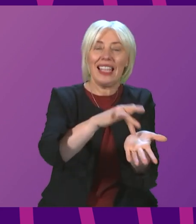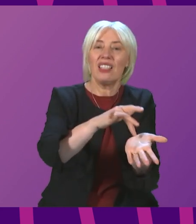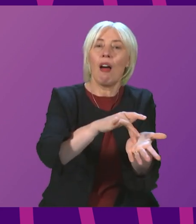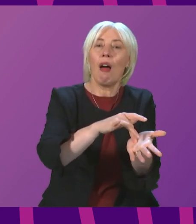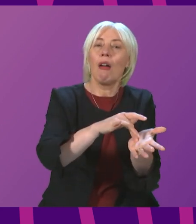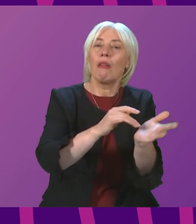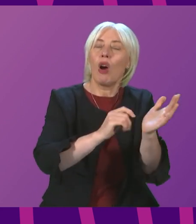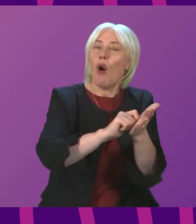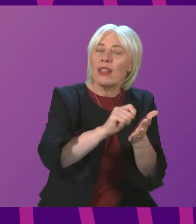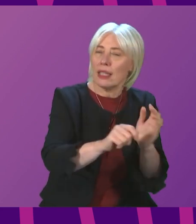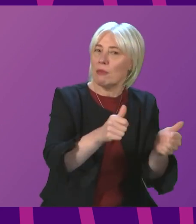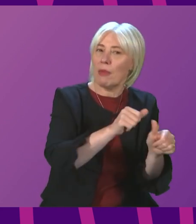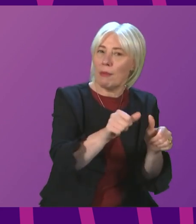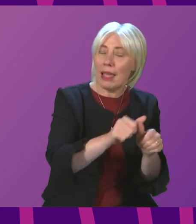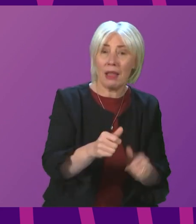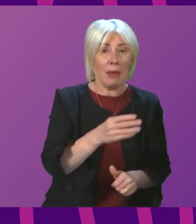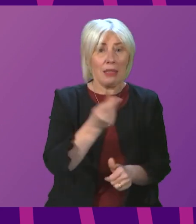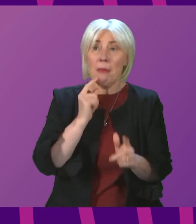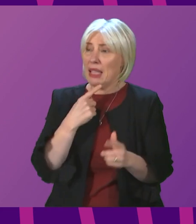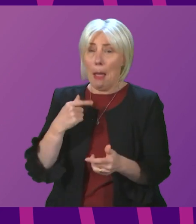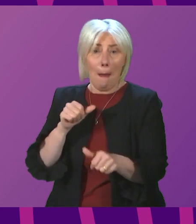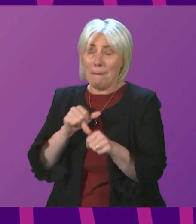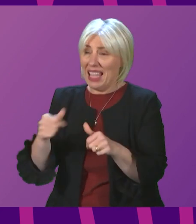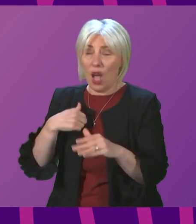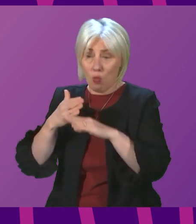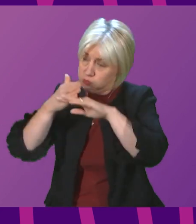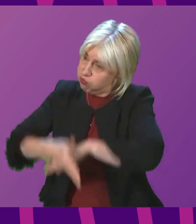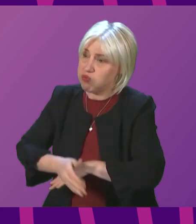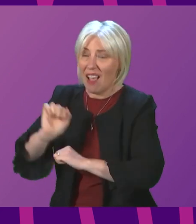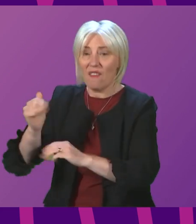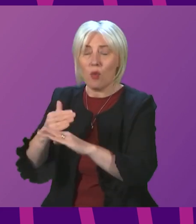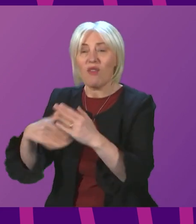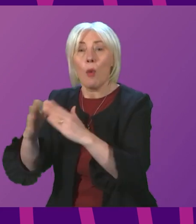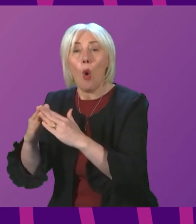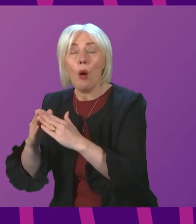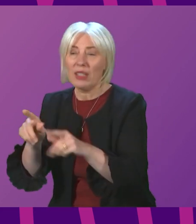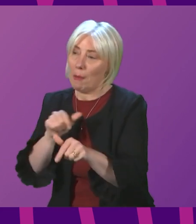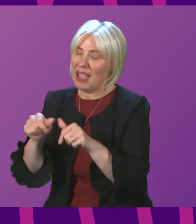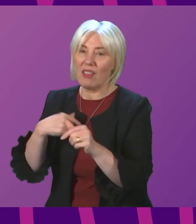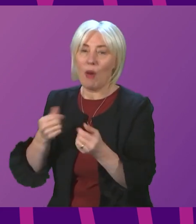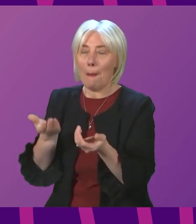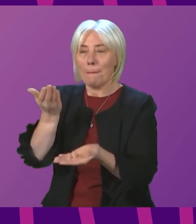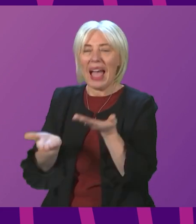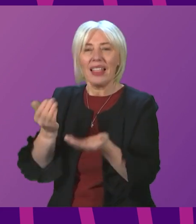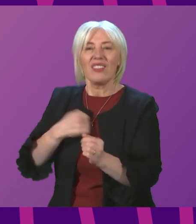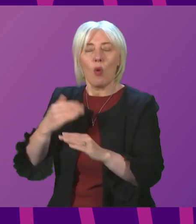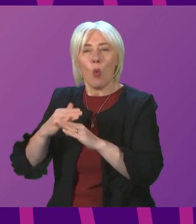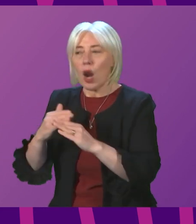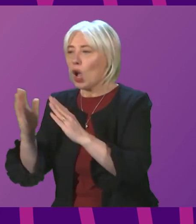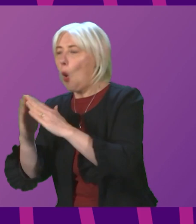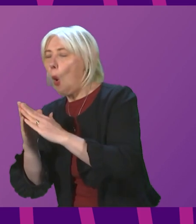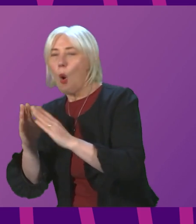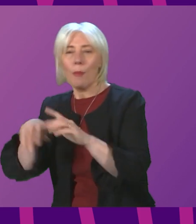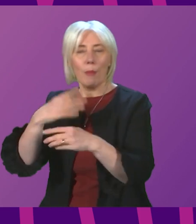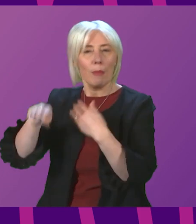also many people who think it's more productive to work from home. It improves their work-life balance and, of course, it has environmental benefits. So getting that balance